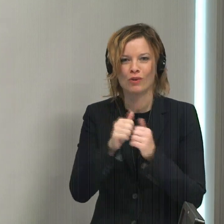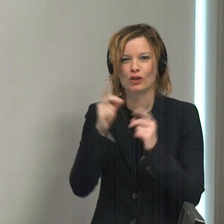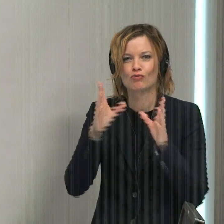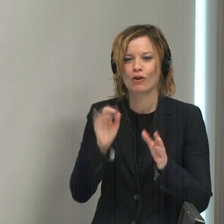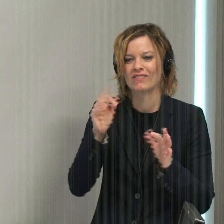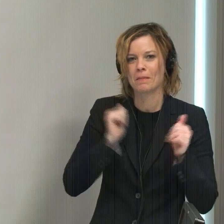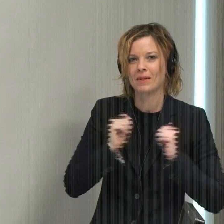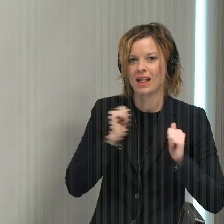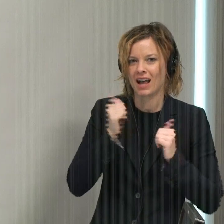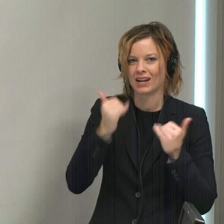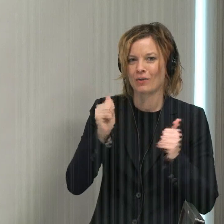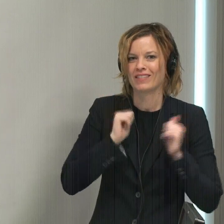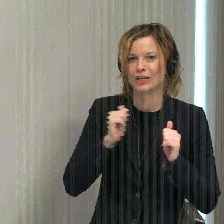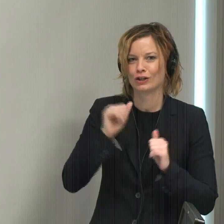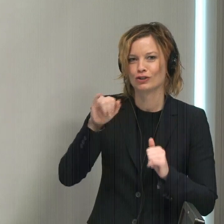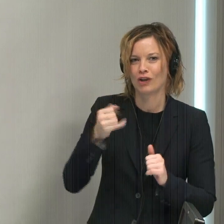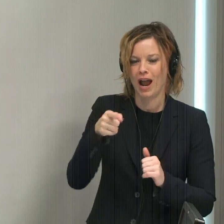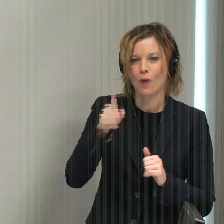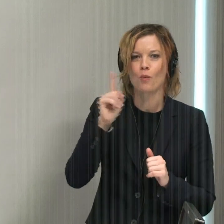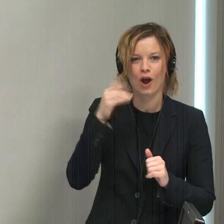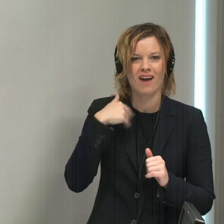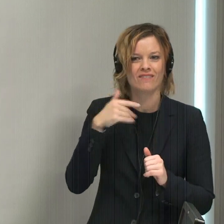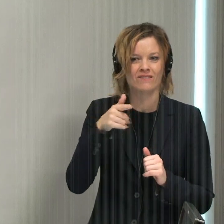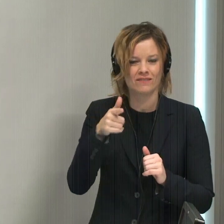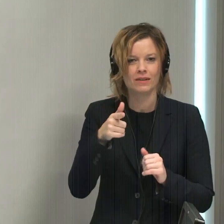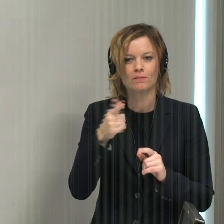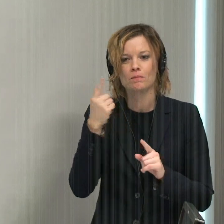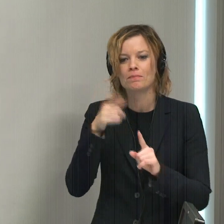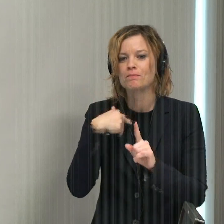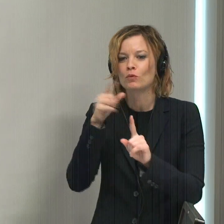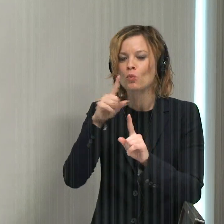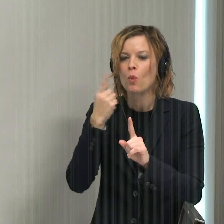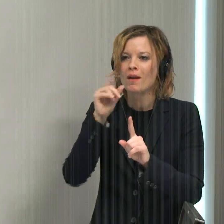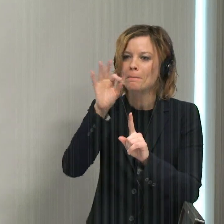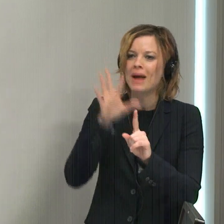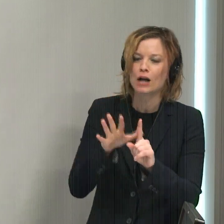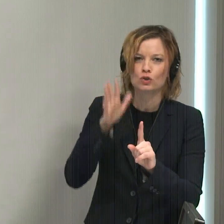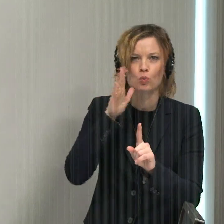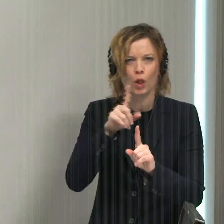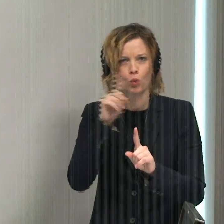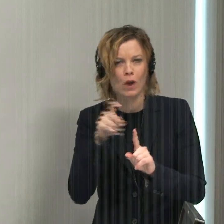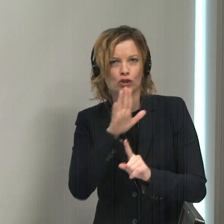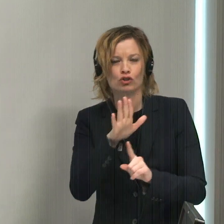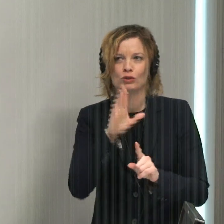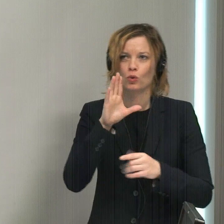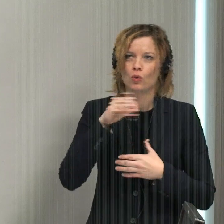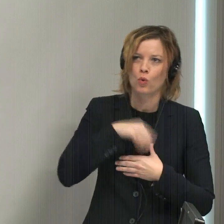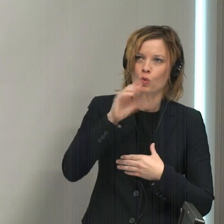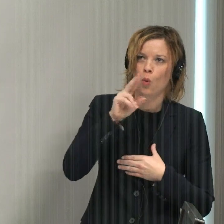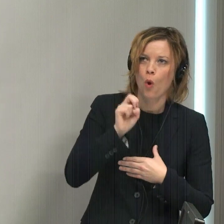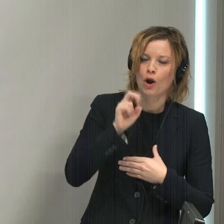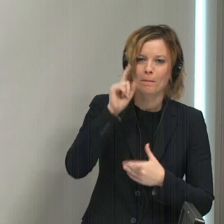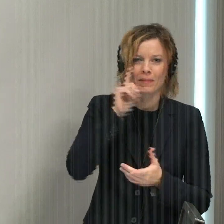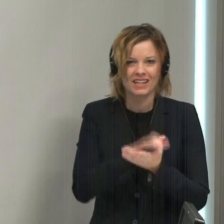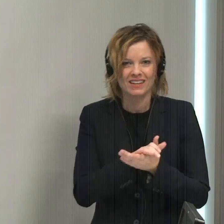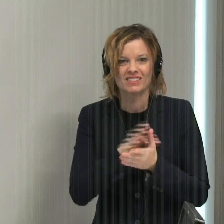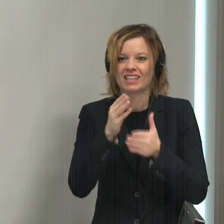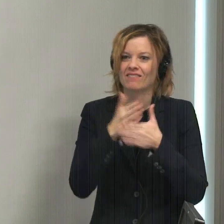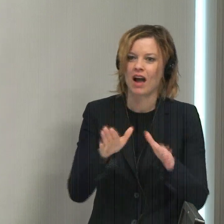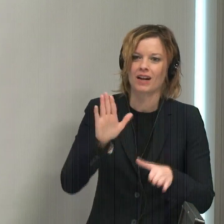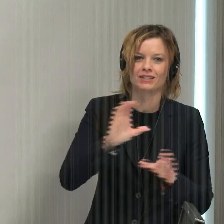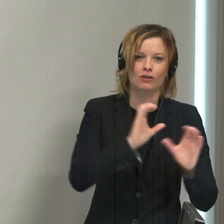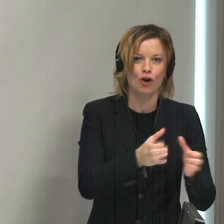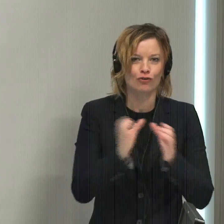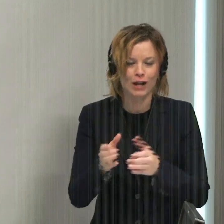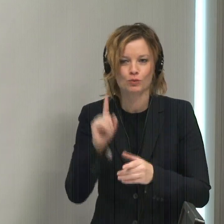play now at Theater J where a pastor questions one of his faith's core beliefs and divides his congregation. More than a dozen local